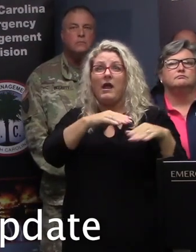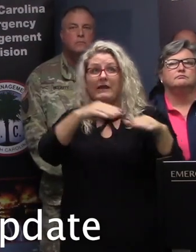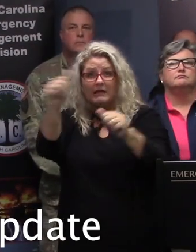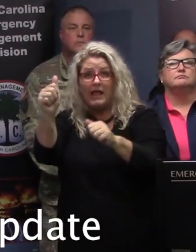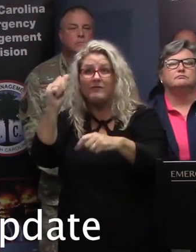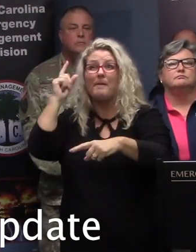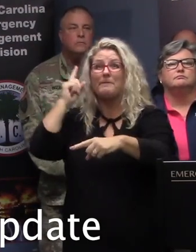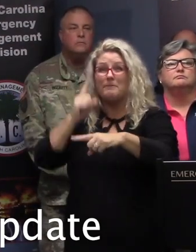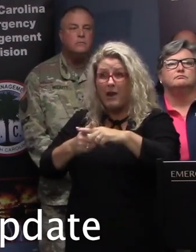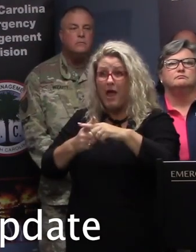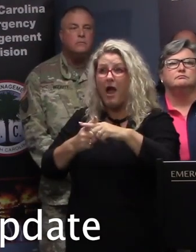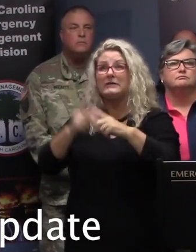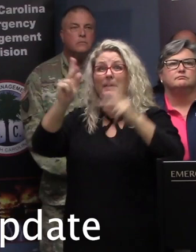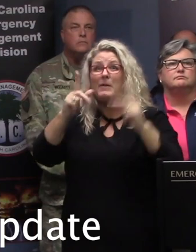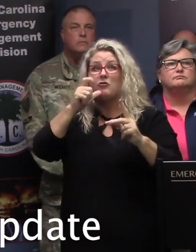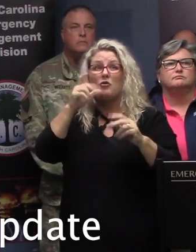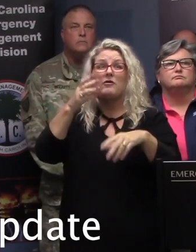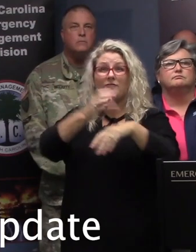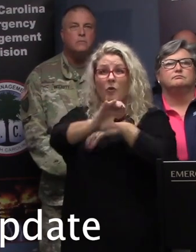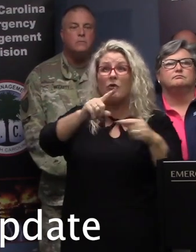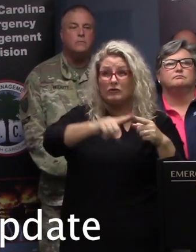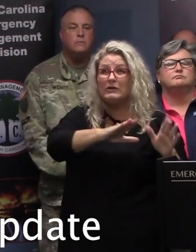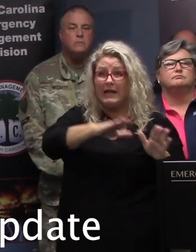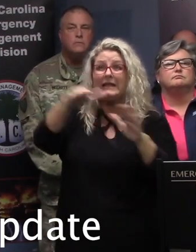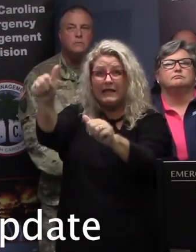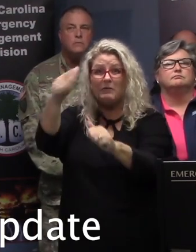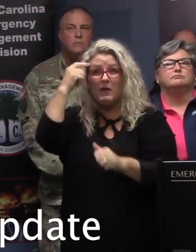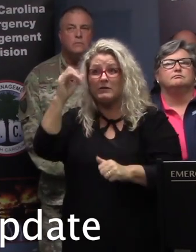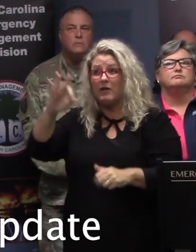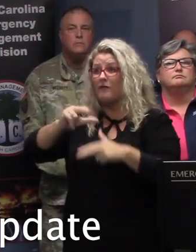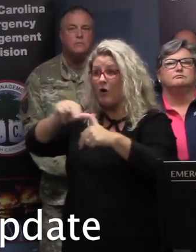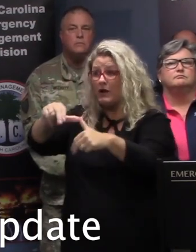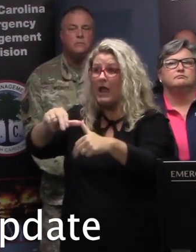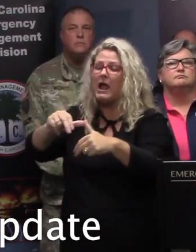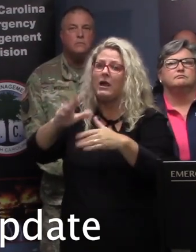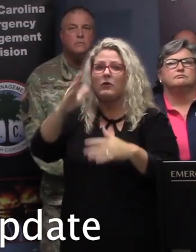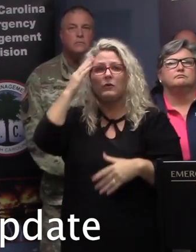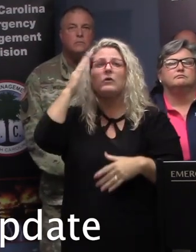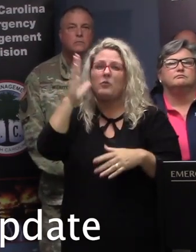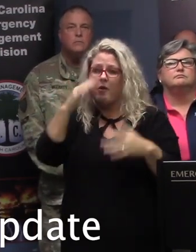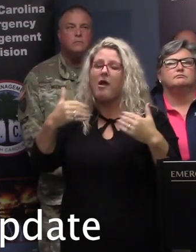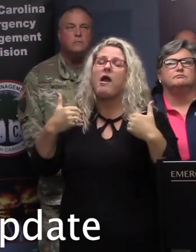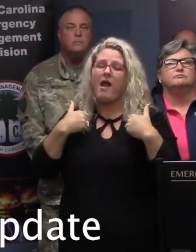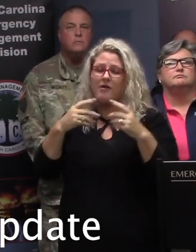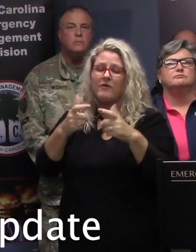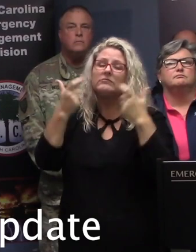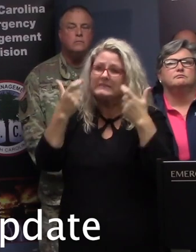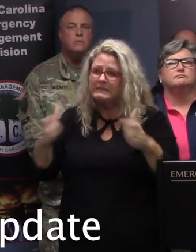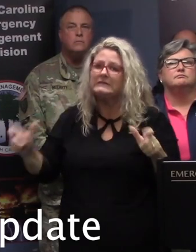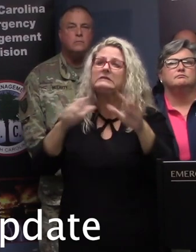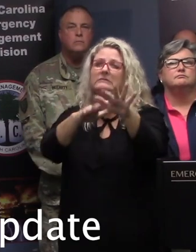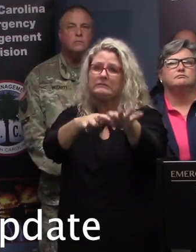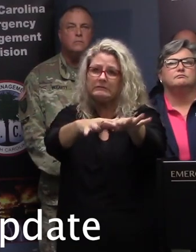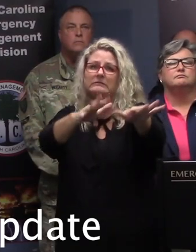the residents evacuating pursuant to this hurricane, that will create a recipe for gridlock or